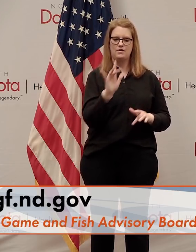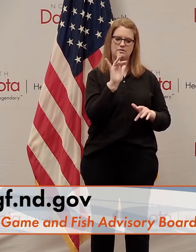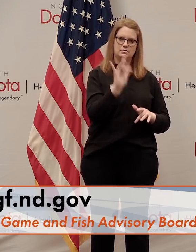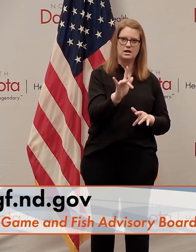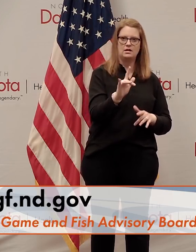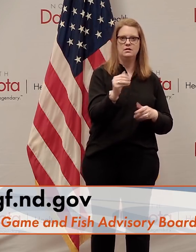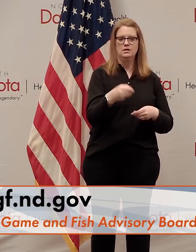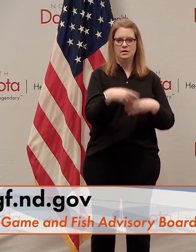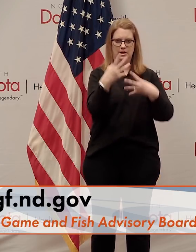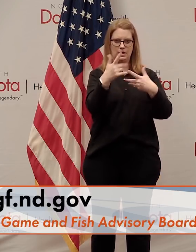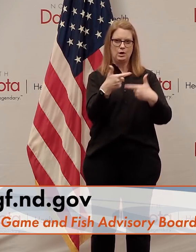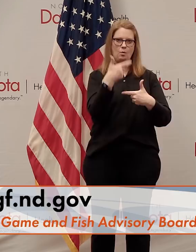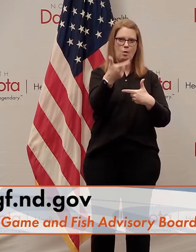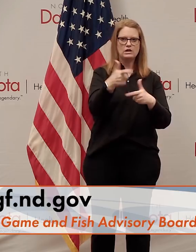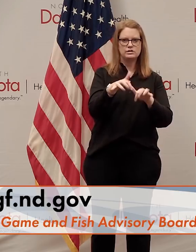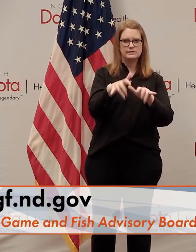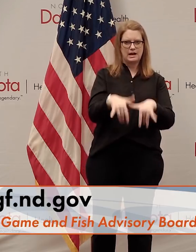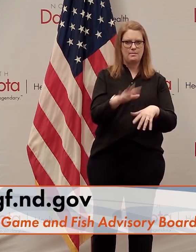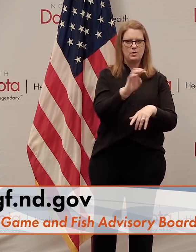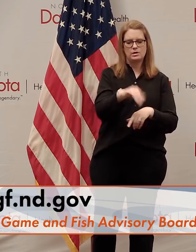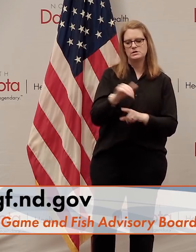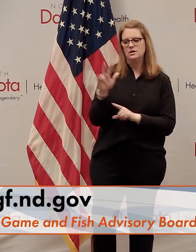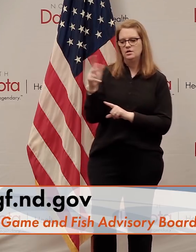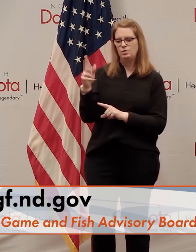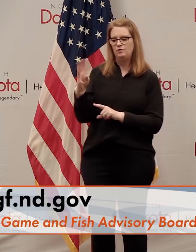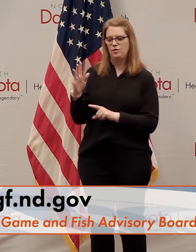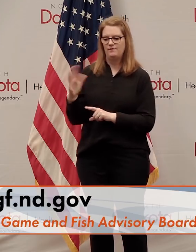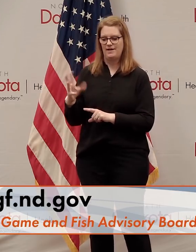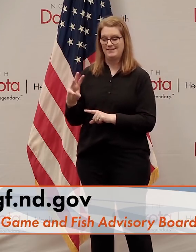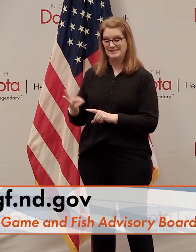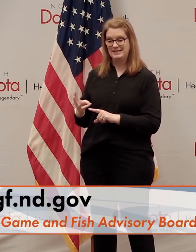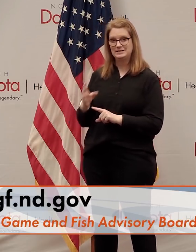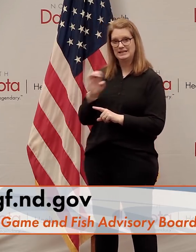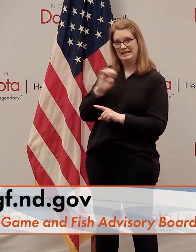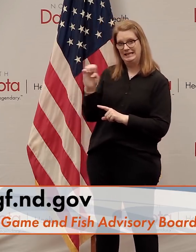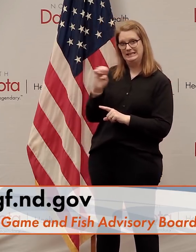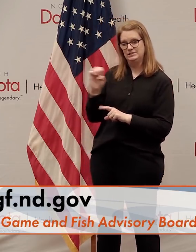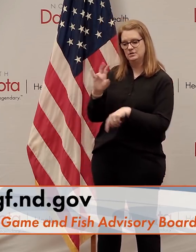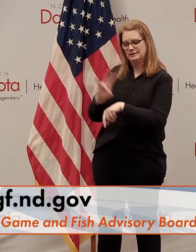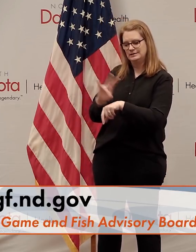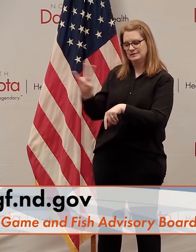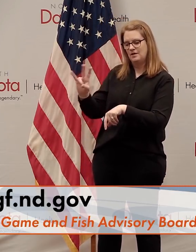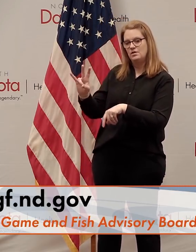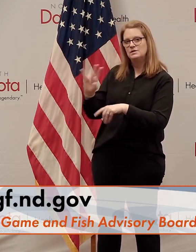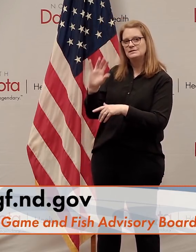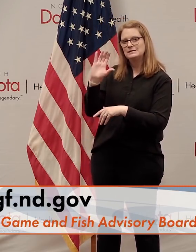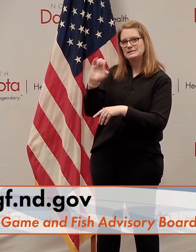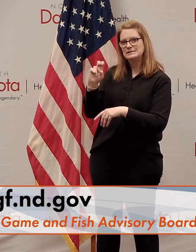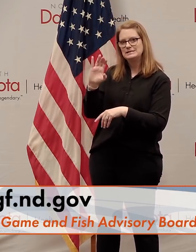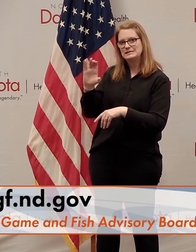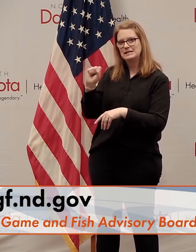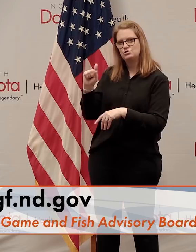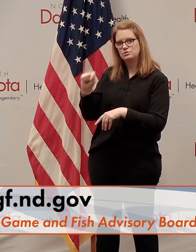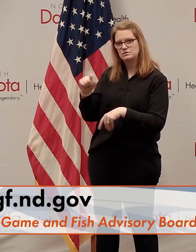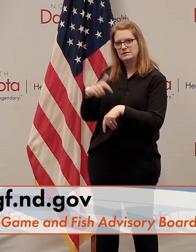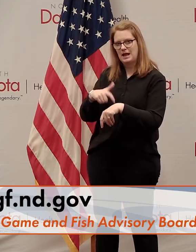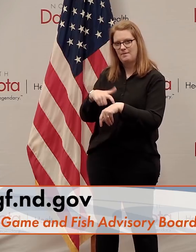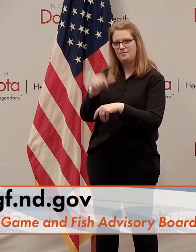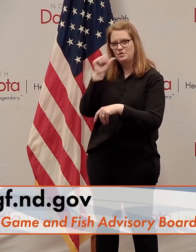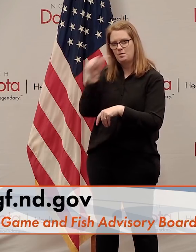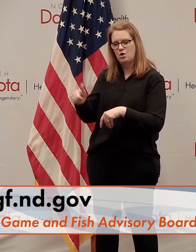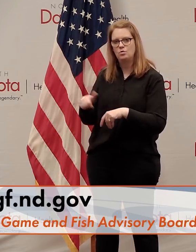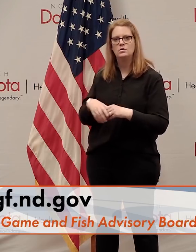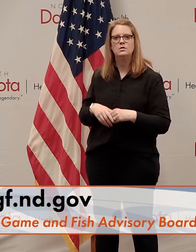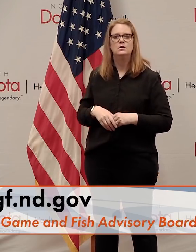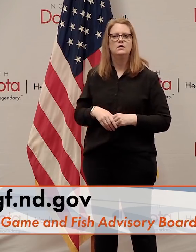evening for Eastern North Dakota, Districts 3, 4, 5, and 6 at 7 p.m. Central Time. Again, if you're